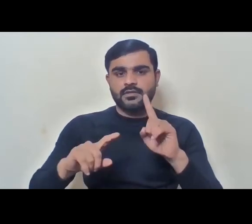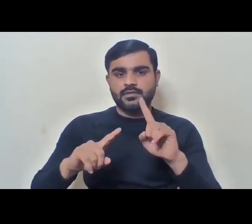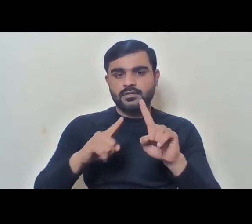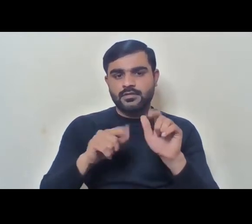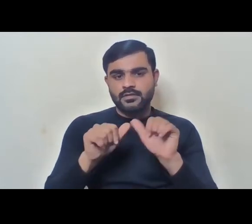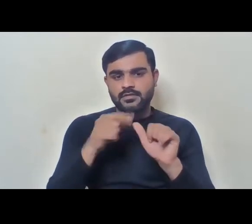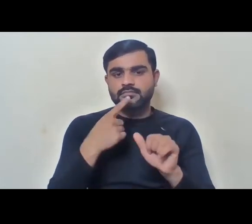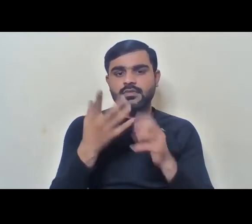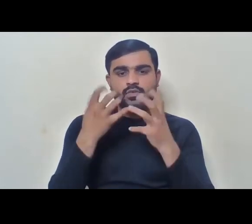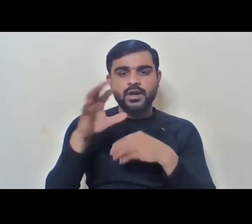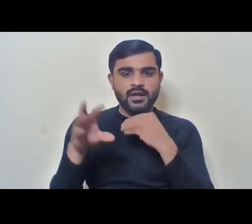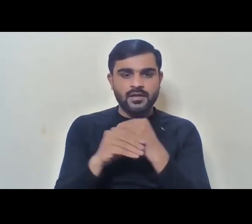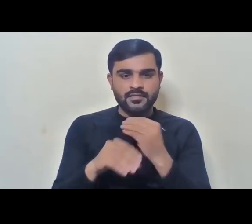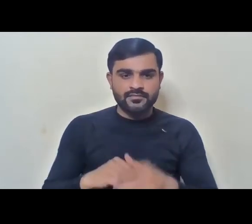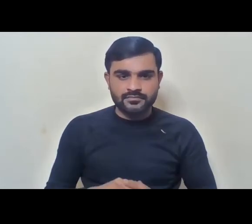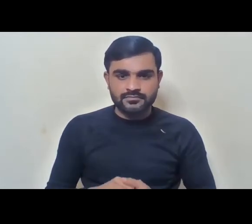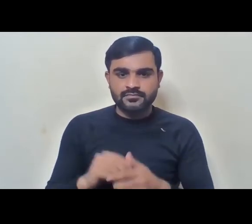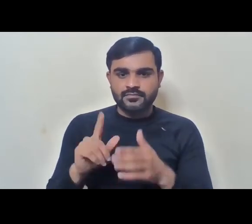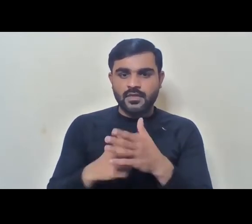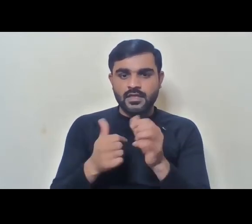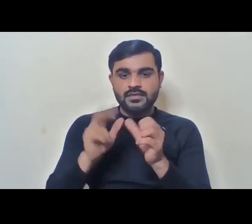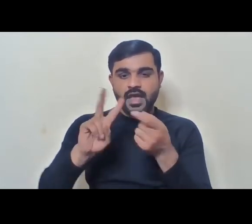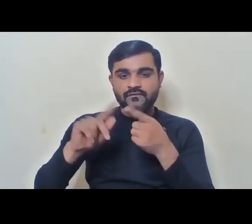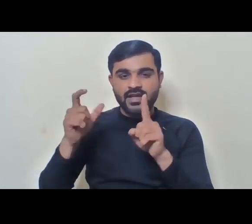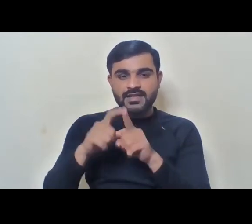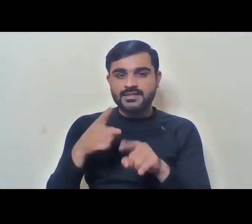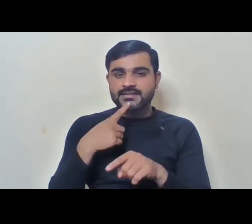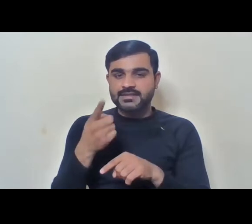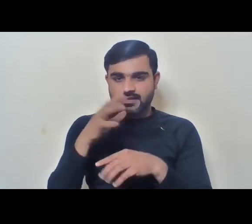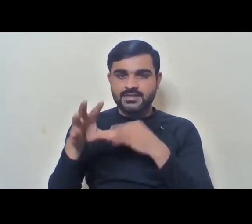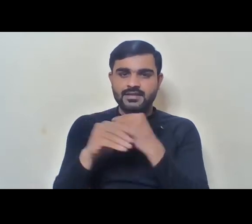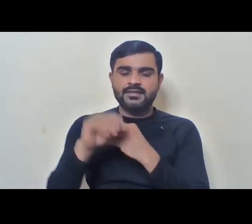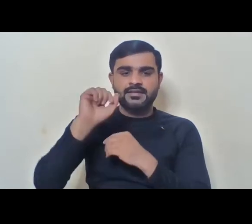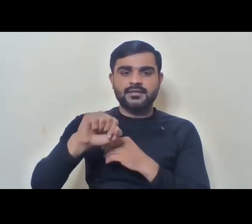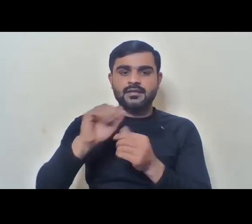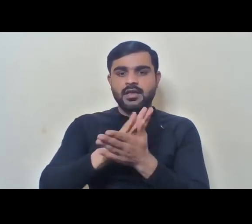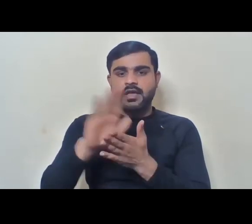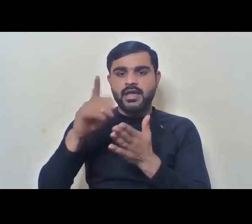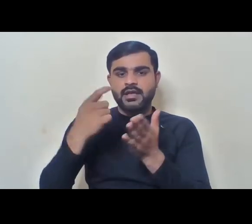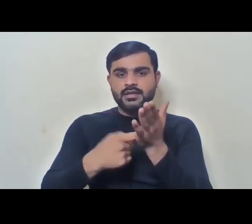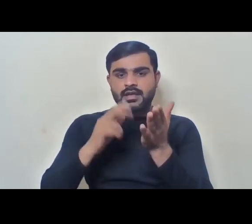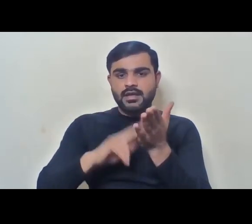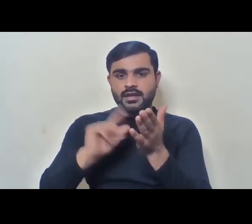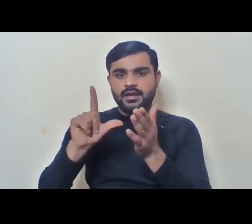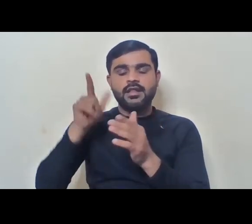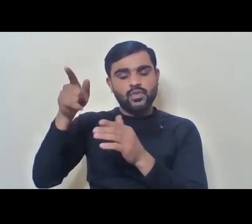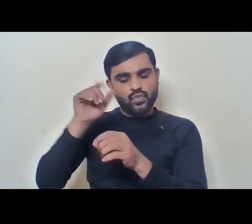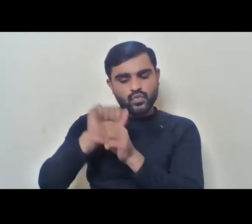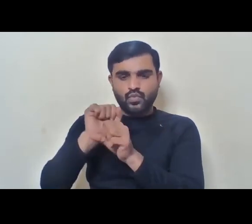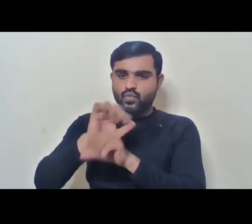to add to Javed that, of course, HRLN and all your work is there.